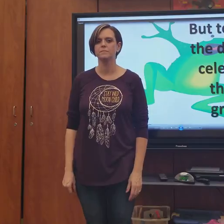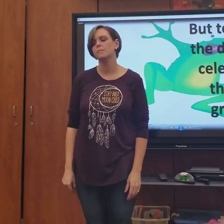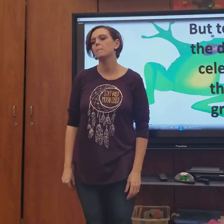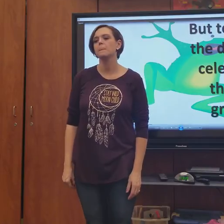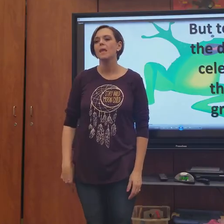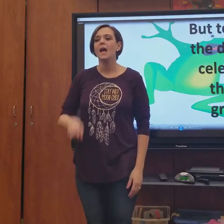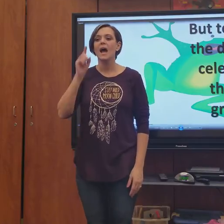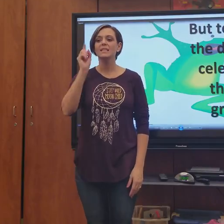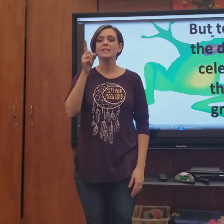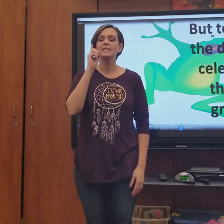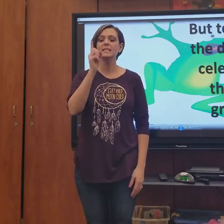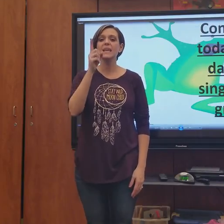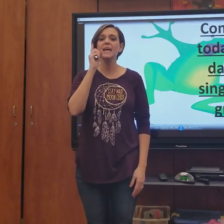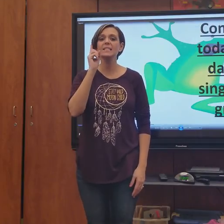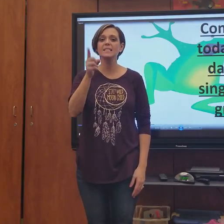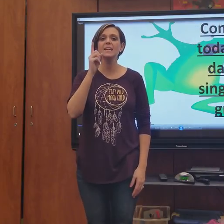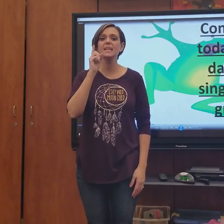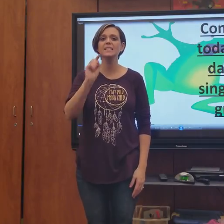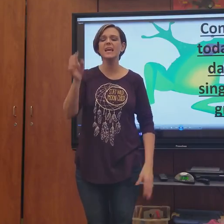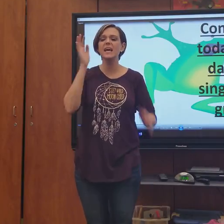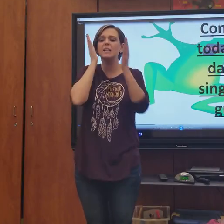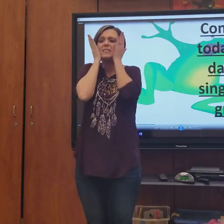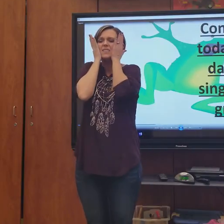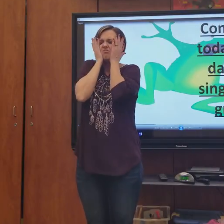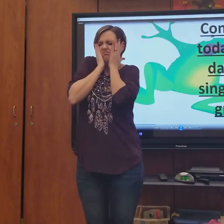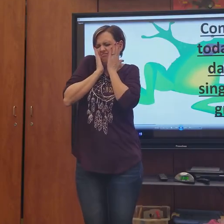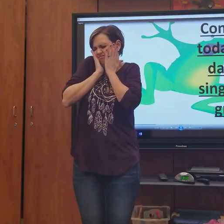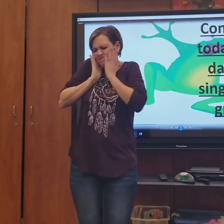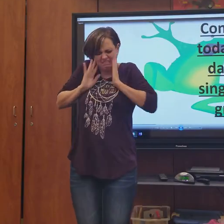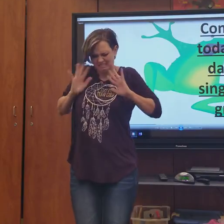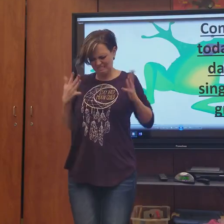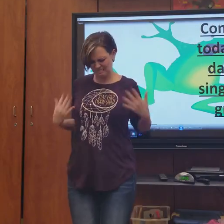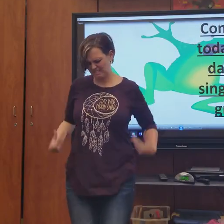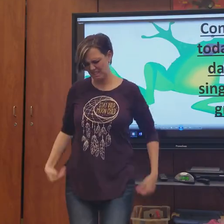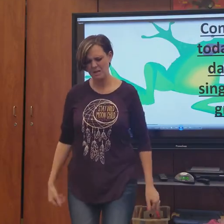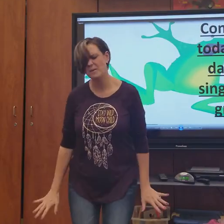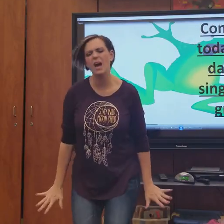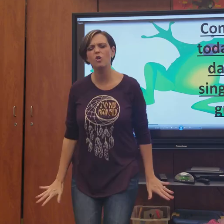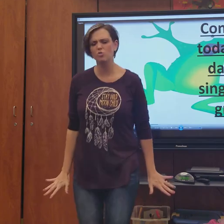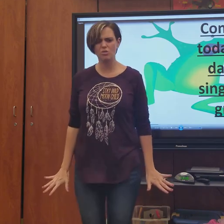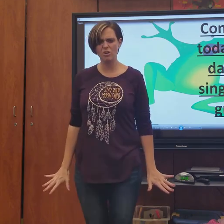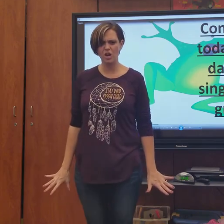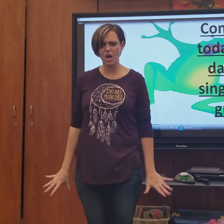Come on today's the day we sing a song about gross